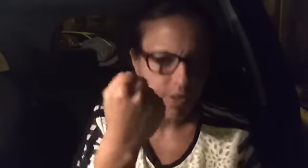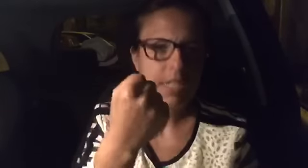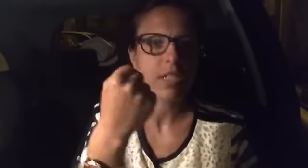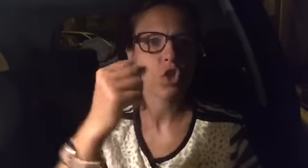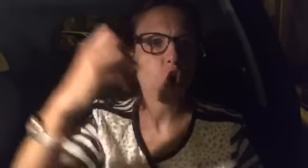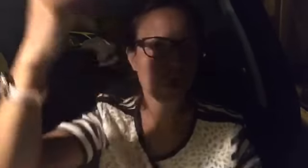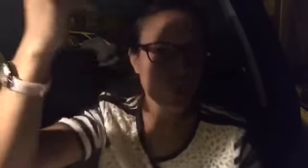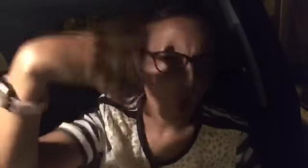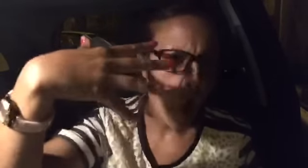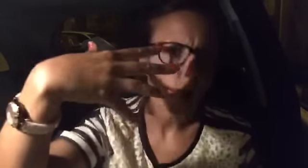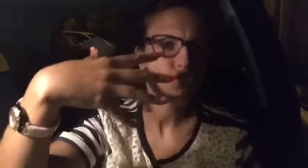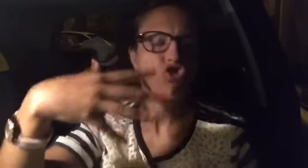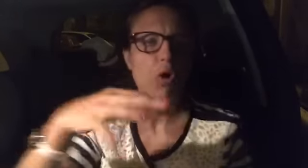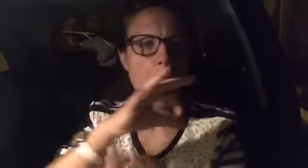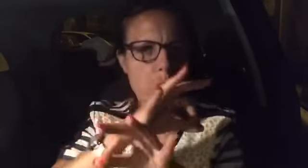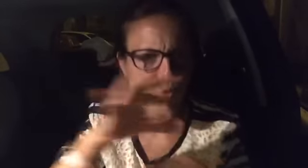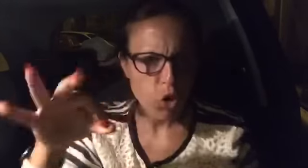in my And going like,